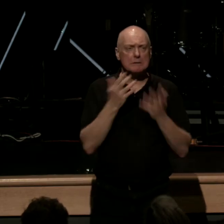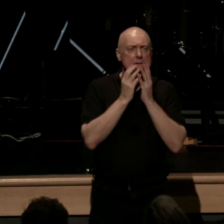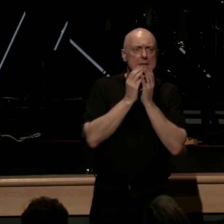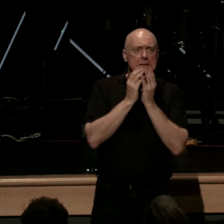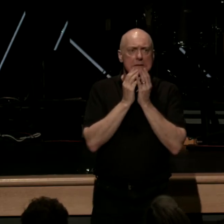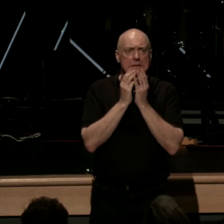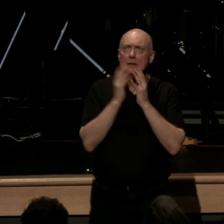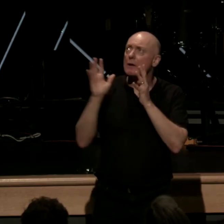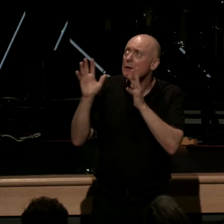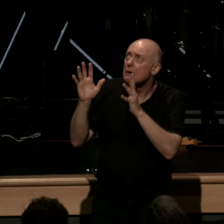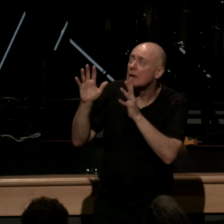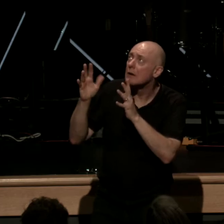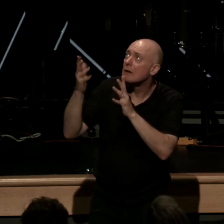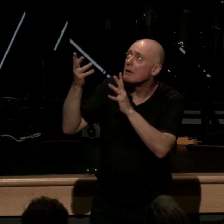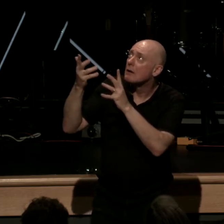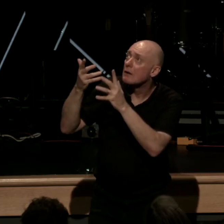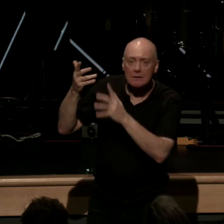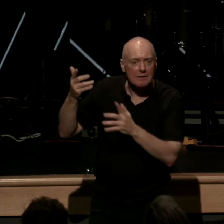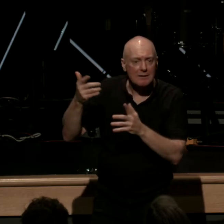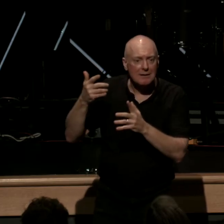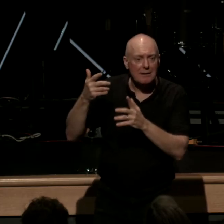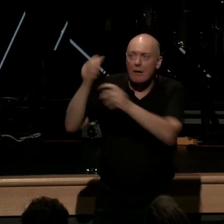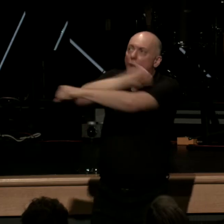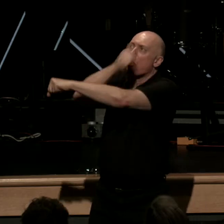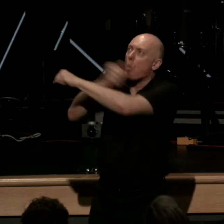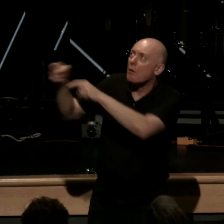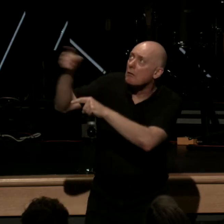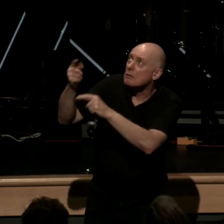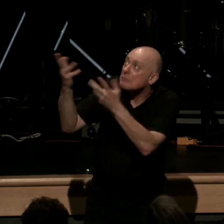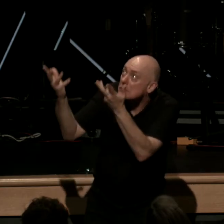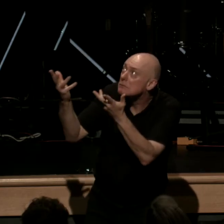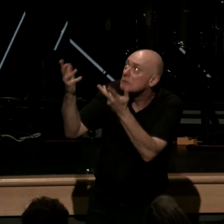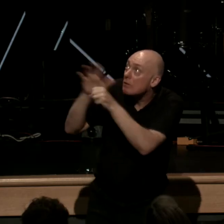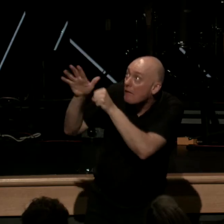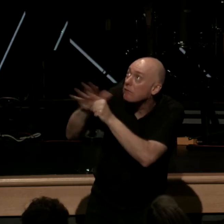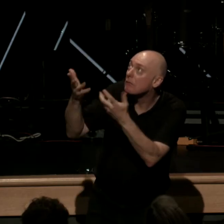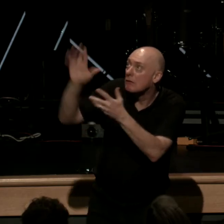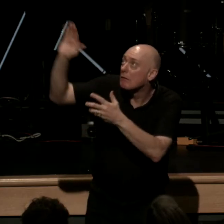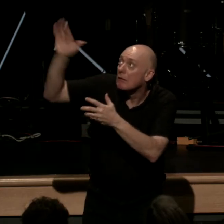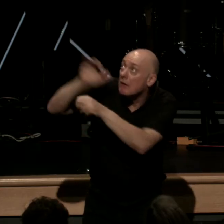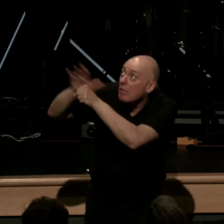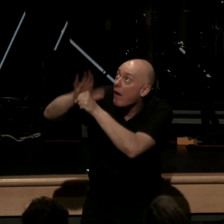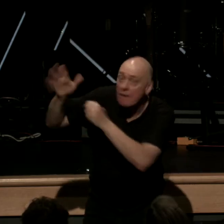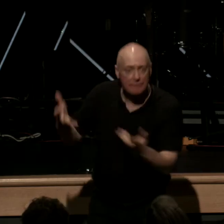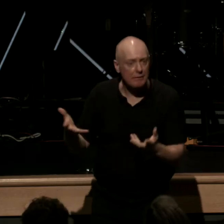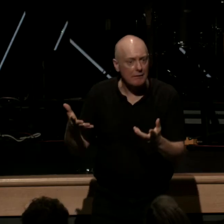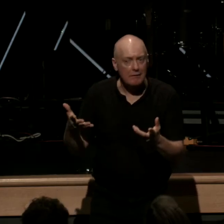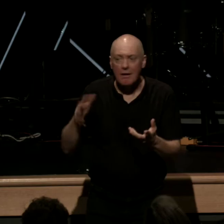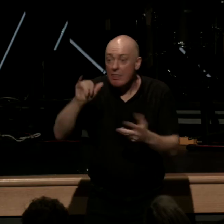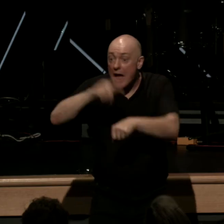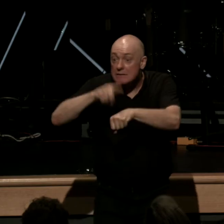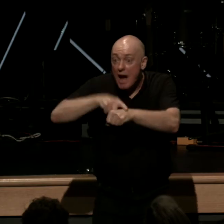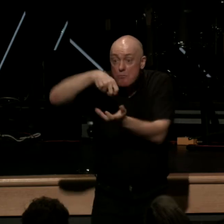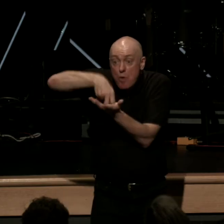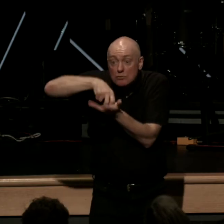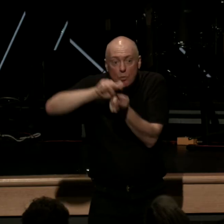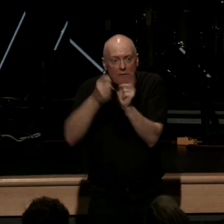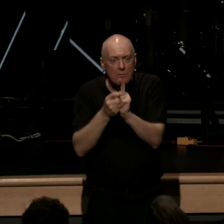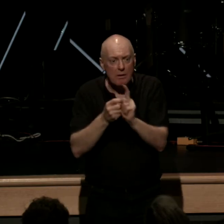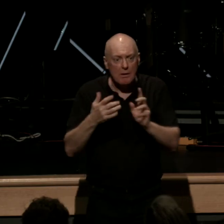us that are leading us falsely and not by scripture so the people and the reformation context the people feel like they're hanging over